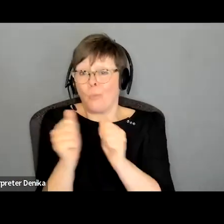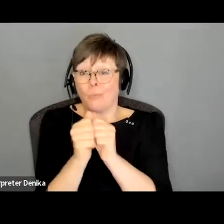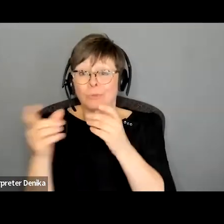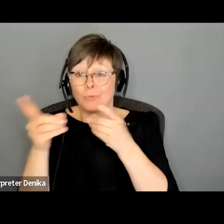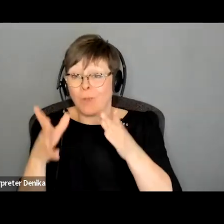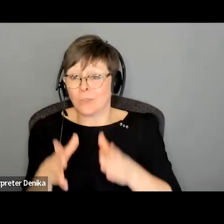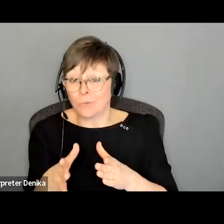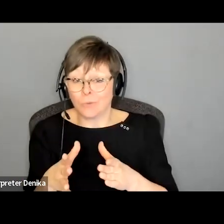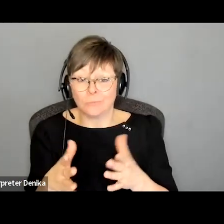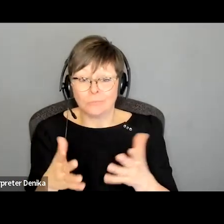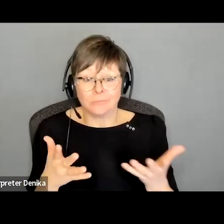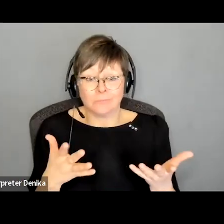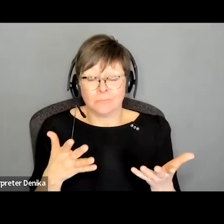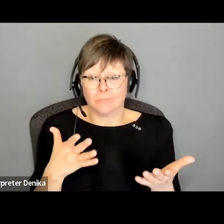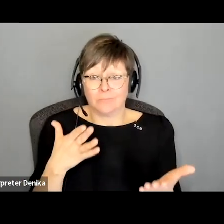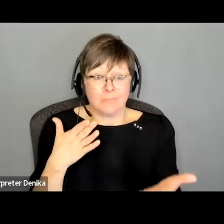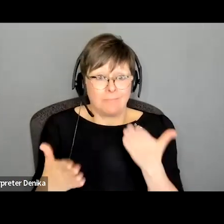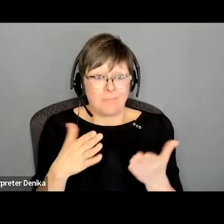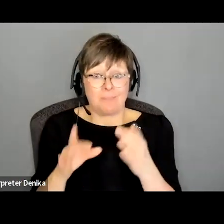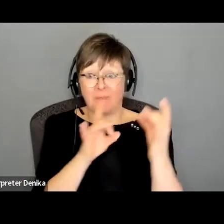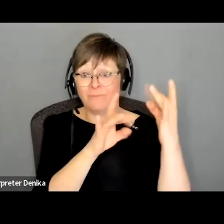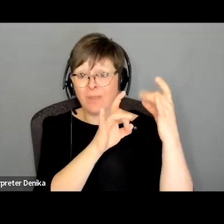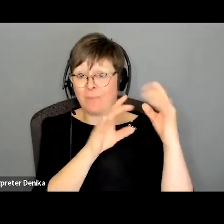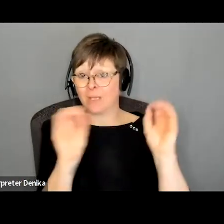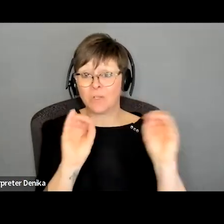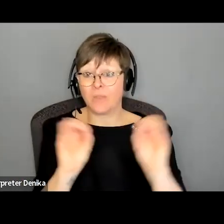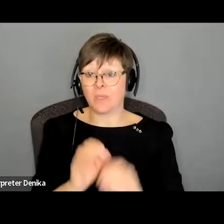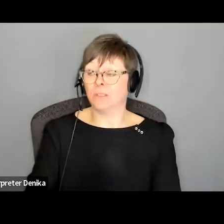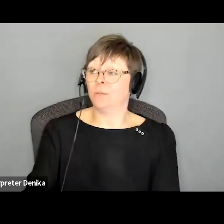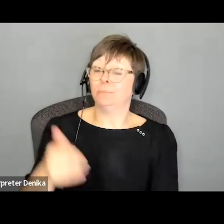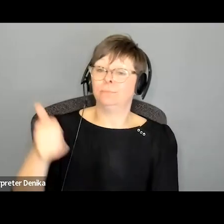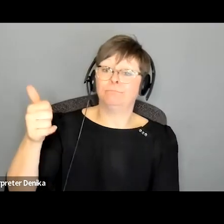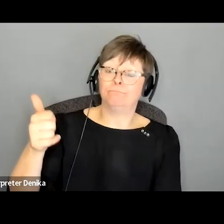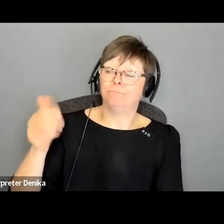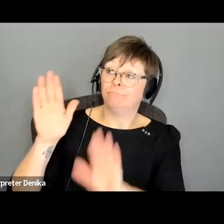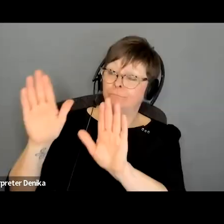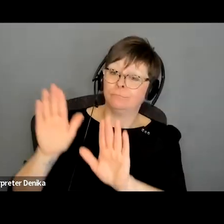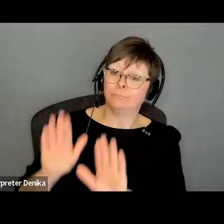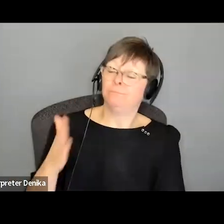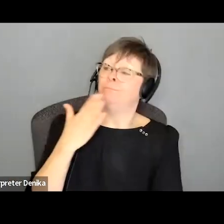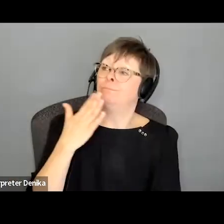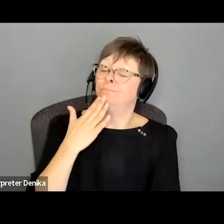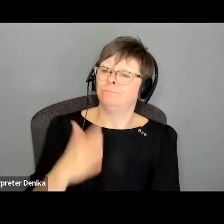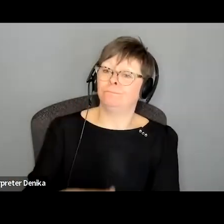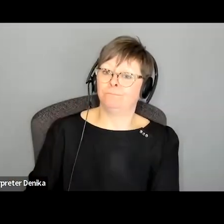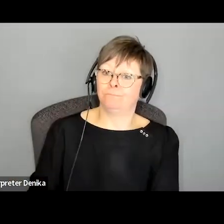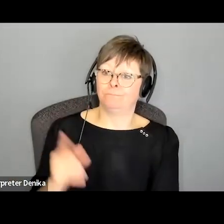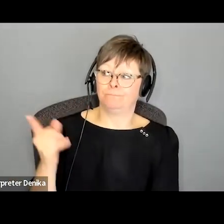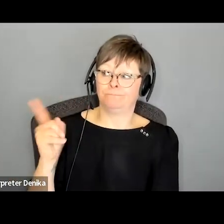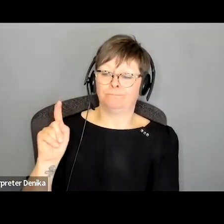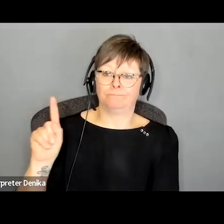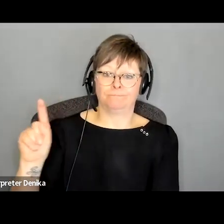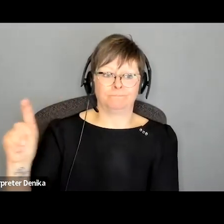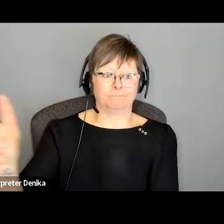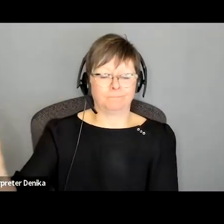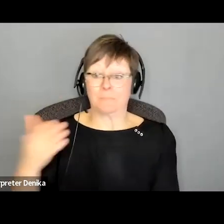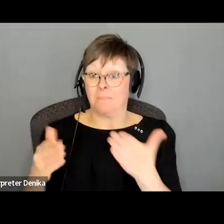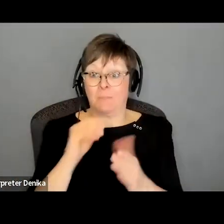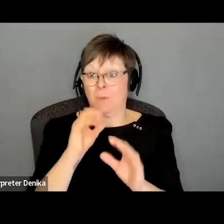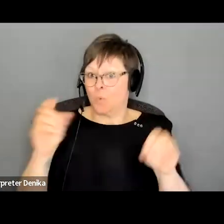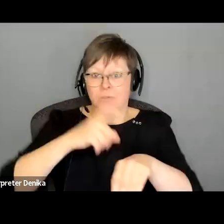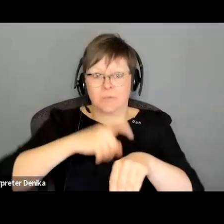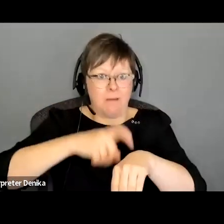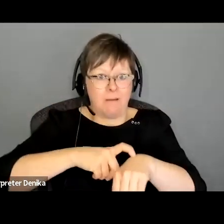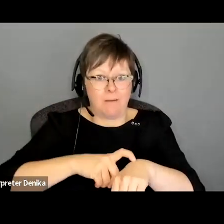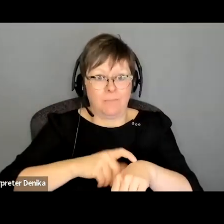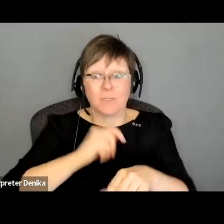sure they may not give you any feedback they may just say that was great and thank you very much and there may not be the time to give you feedback doesn't mean you're not going to get a